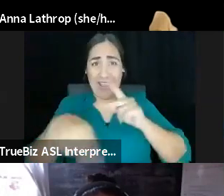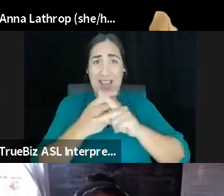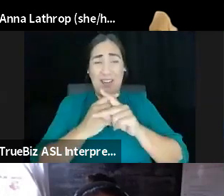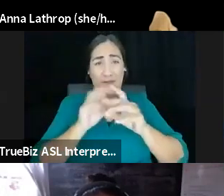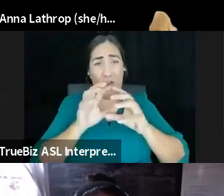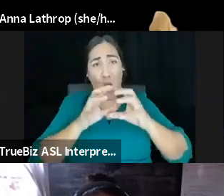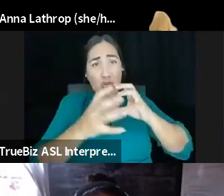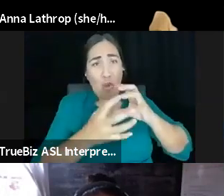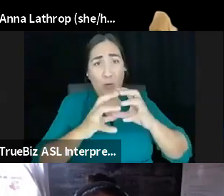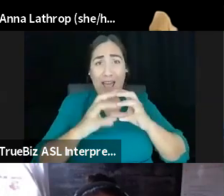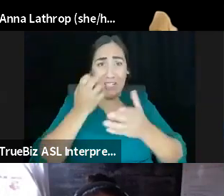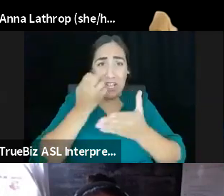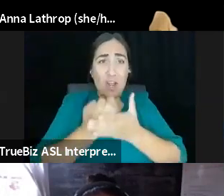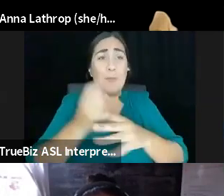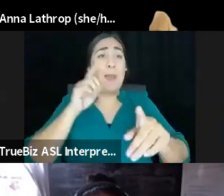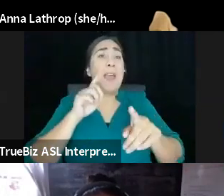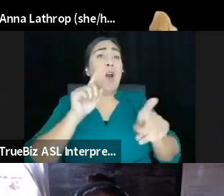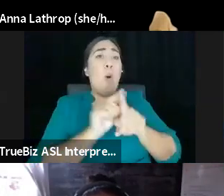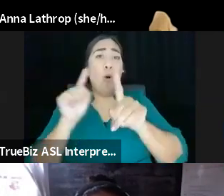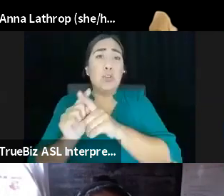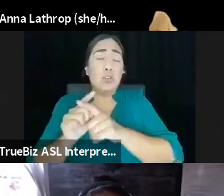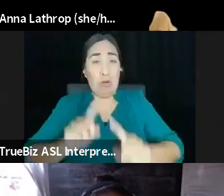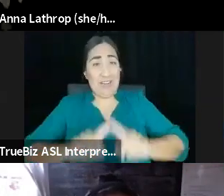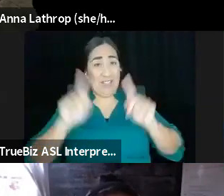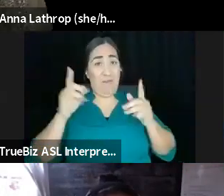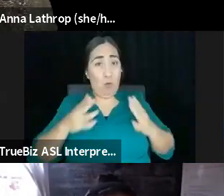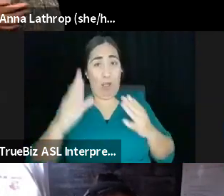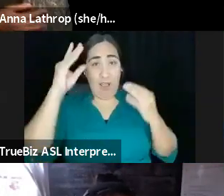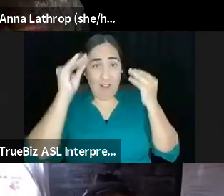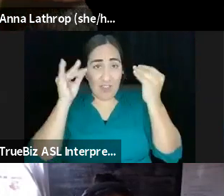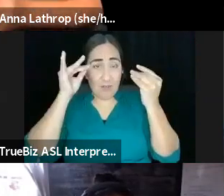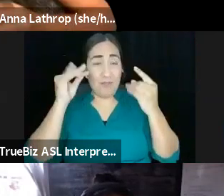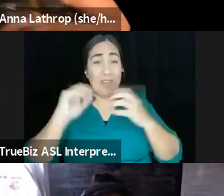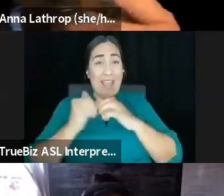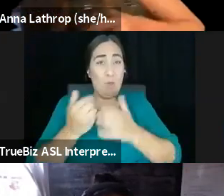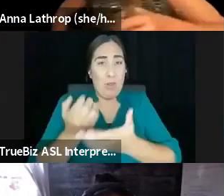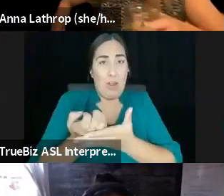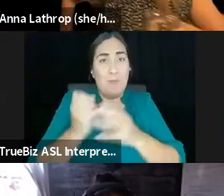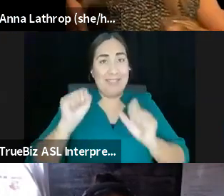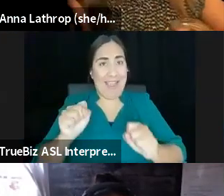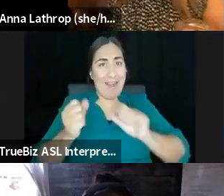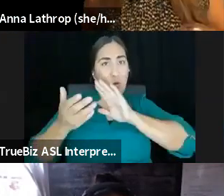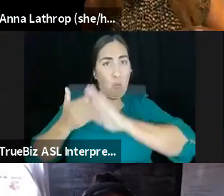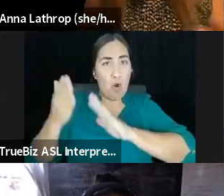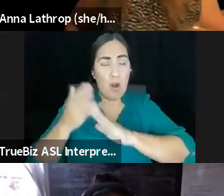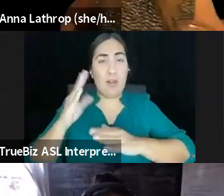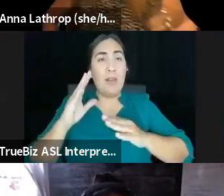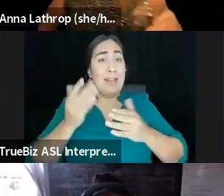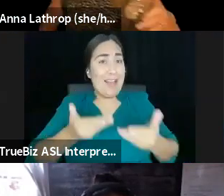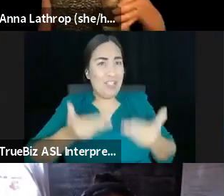and, and a different way of thinking about how economies could work as suggested by movement generation and many other people is, is this